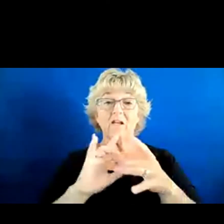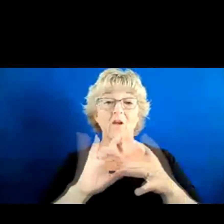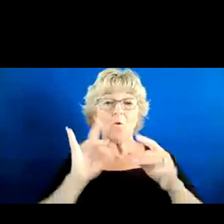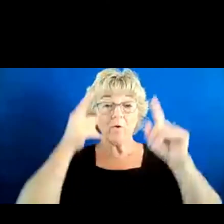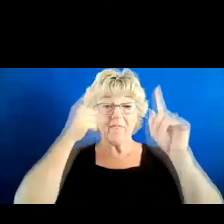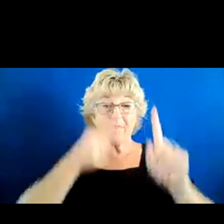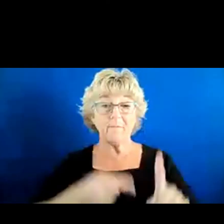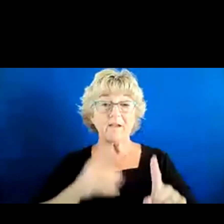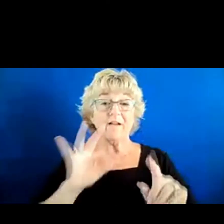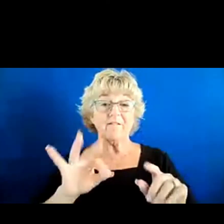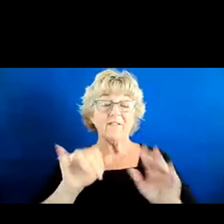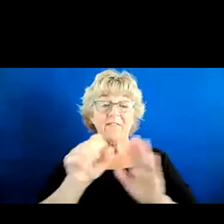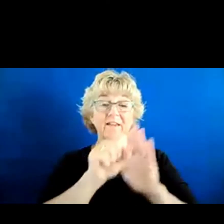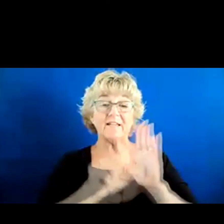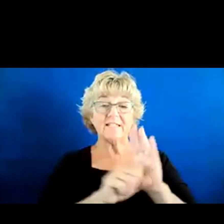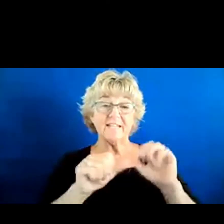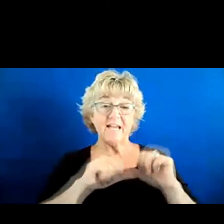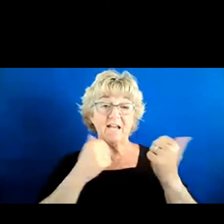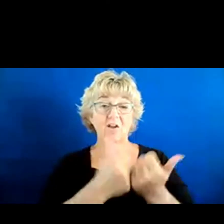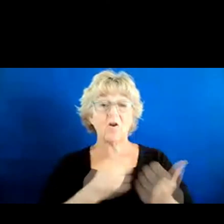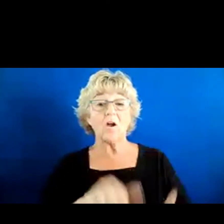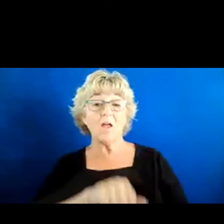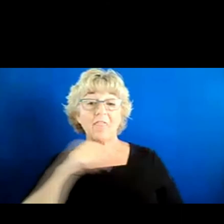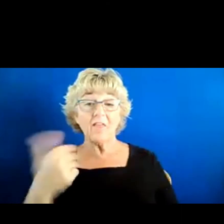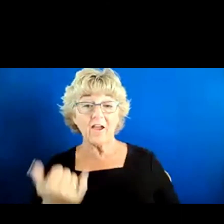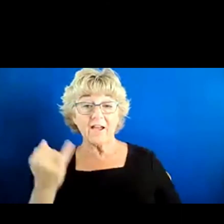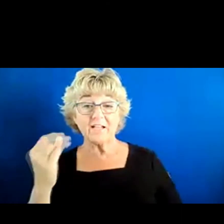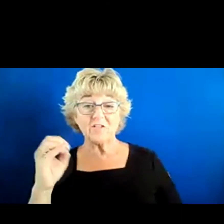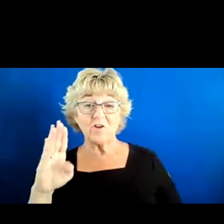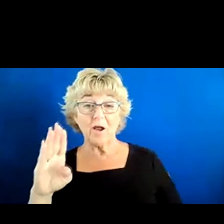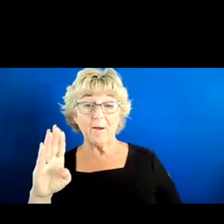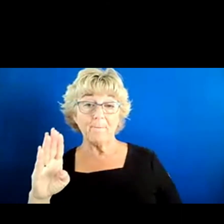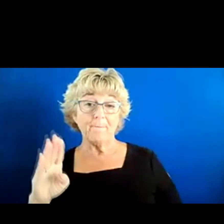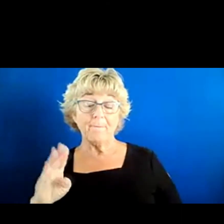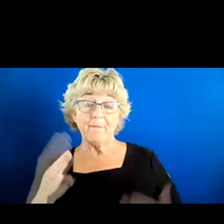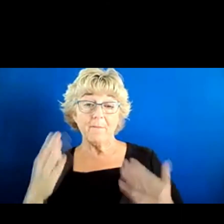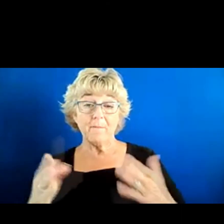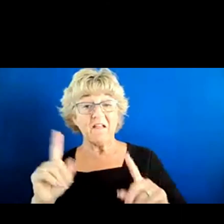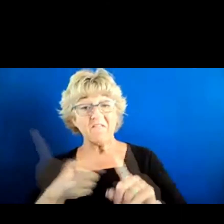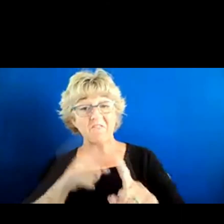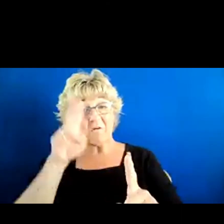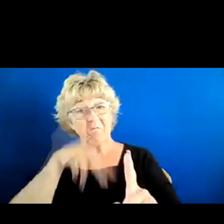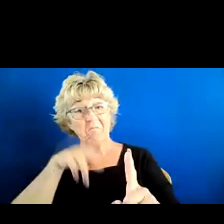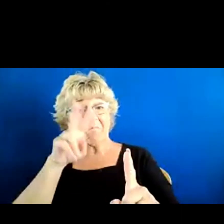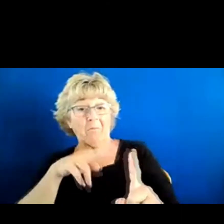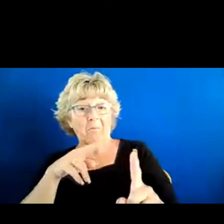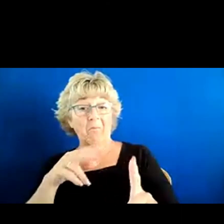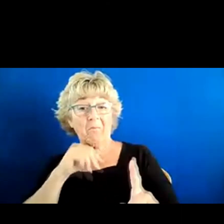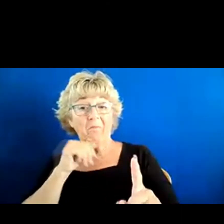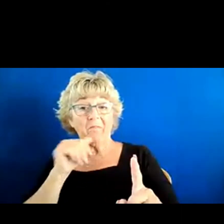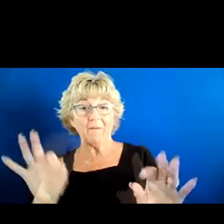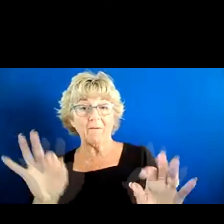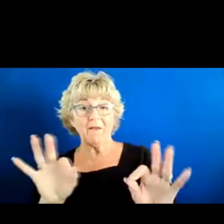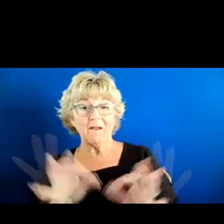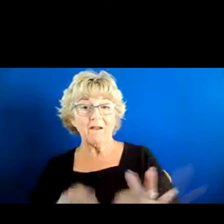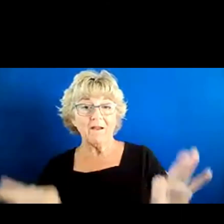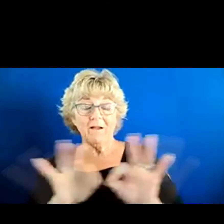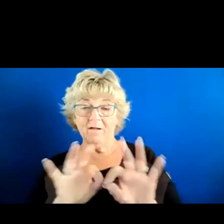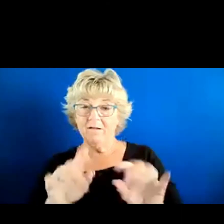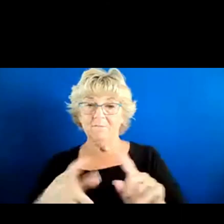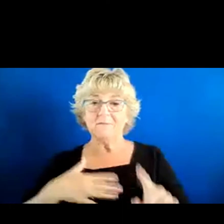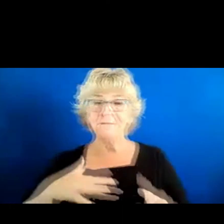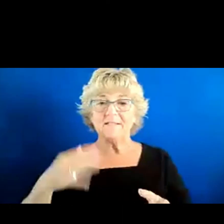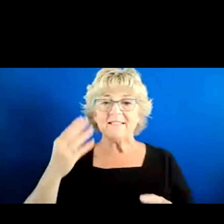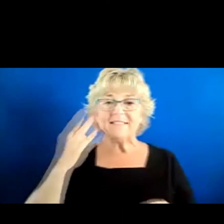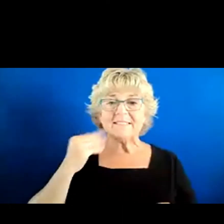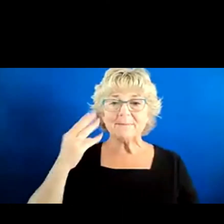the state agency. There are other jobs where it may not at first glance seem to matter that much. But I guess in my experience,